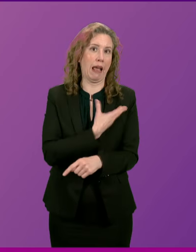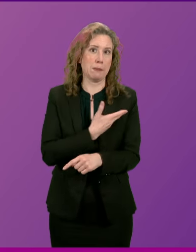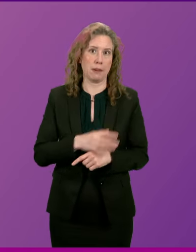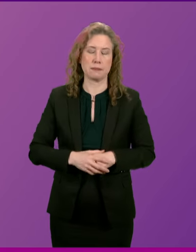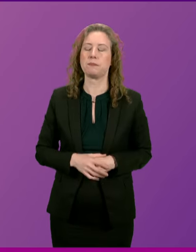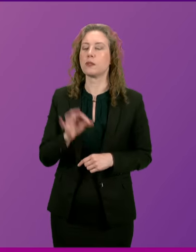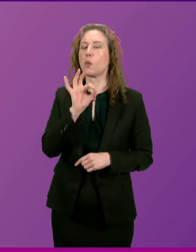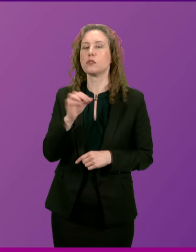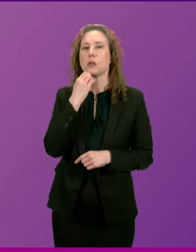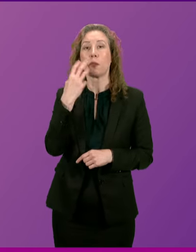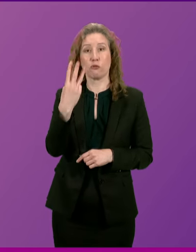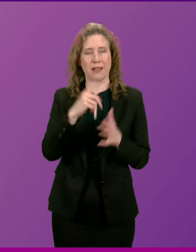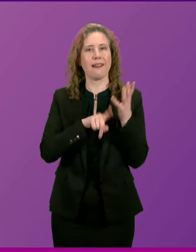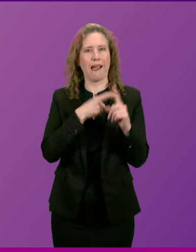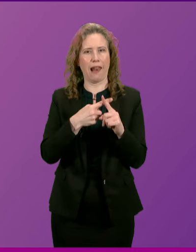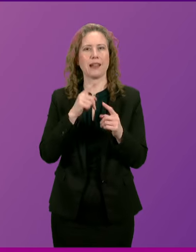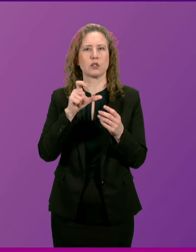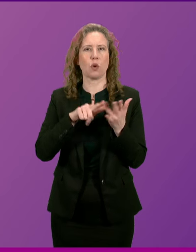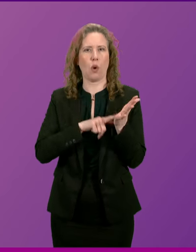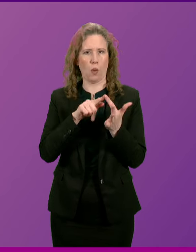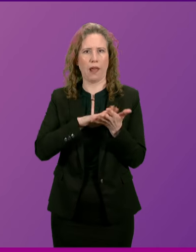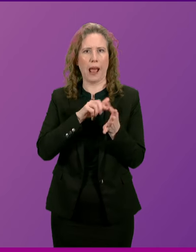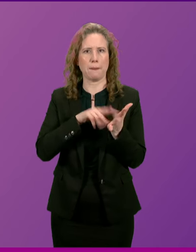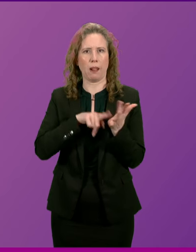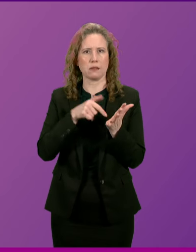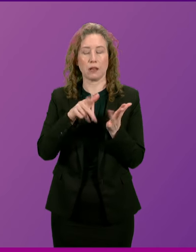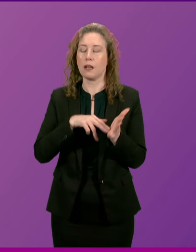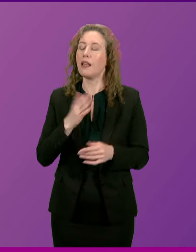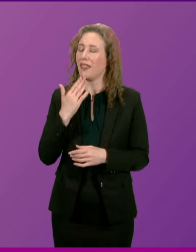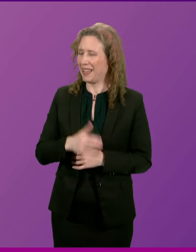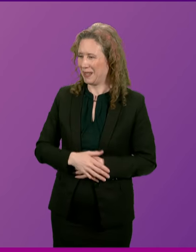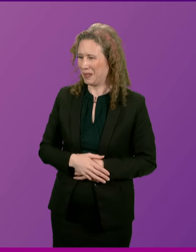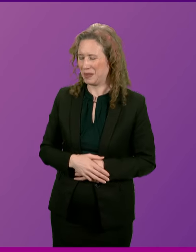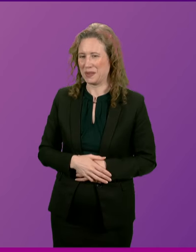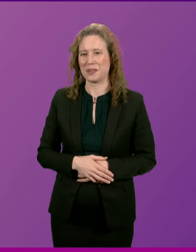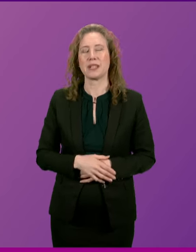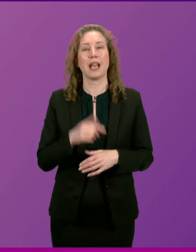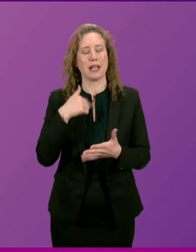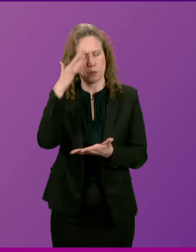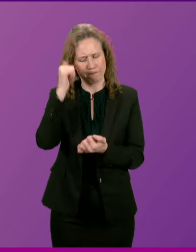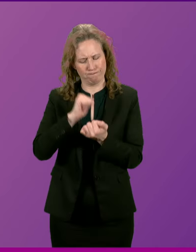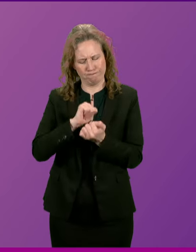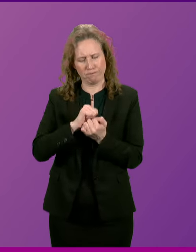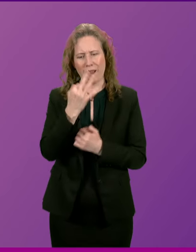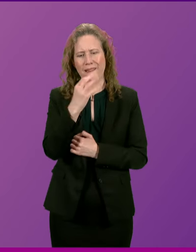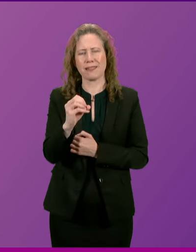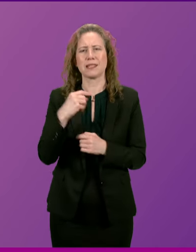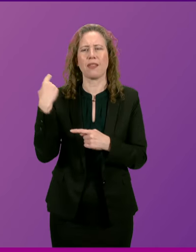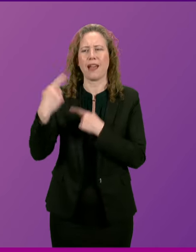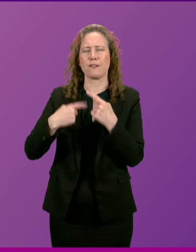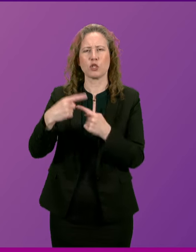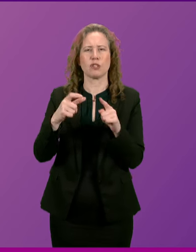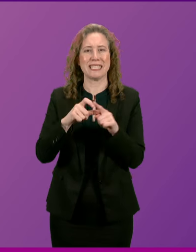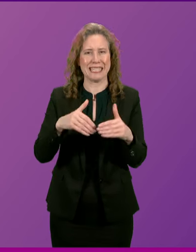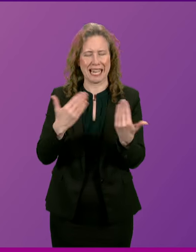three, Alex Poole-Hamilton. Thank you very much, Presiding Officer. And as we commemorate the 80th anniversary of D-Day, I